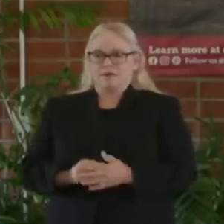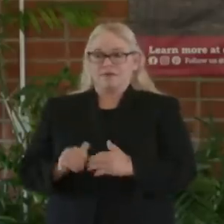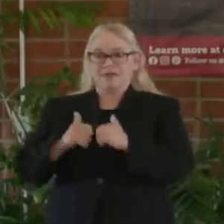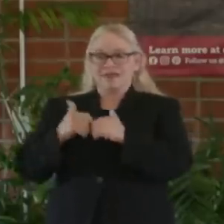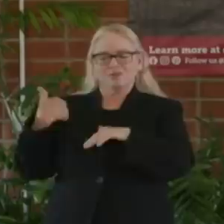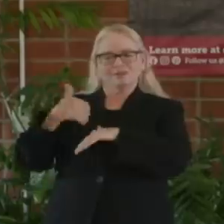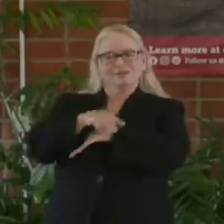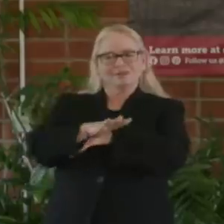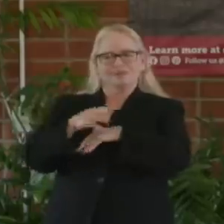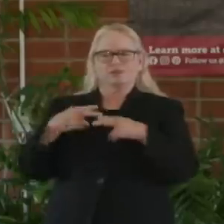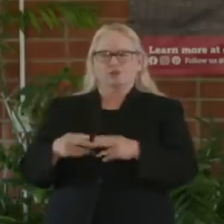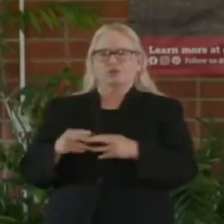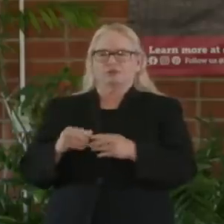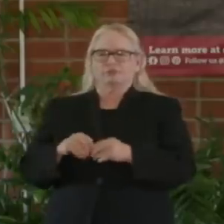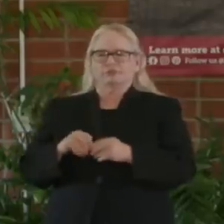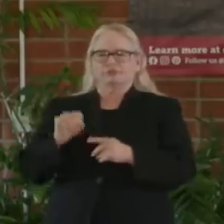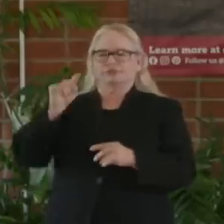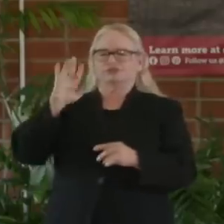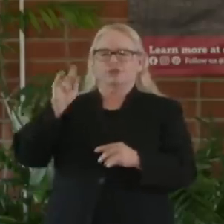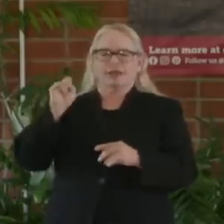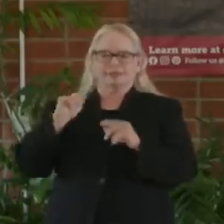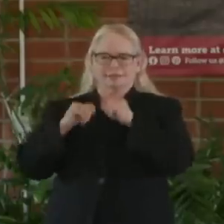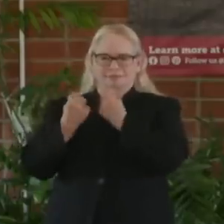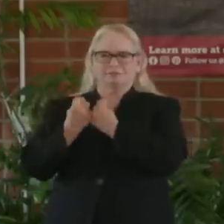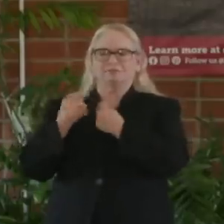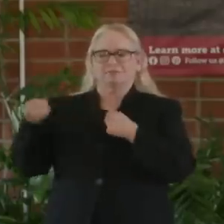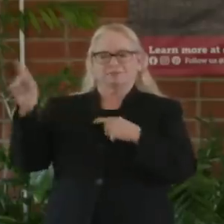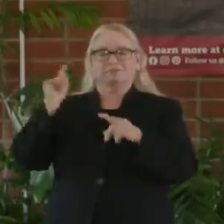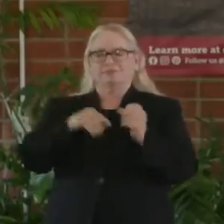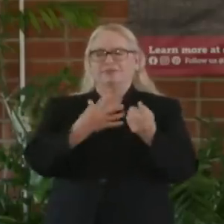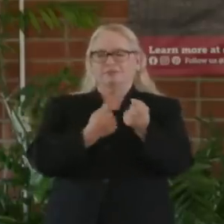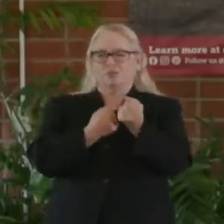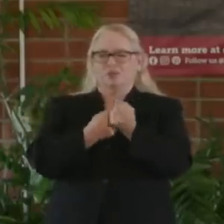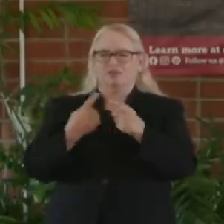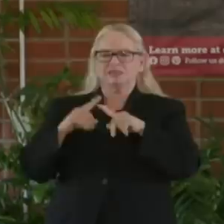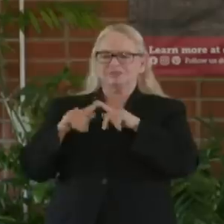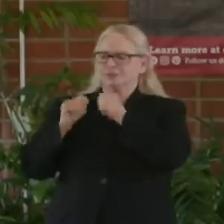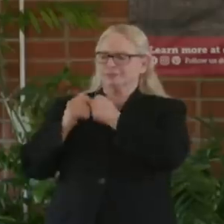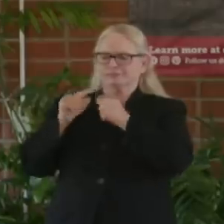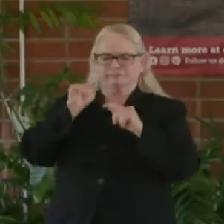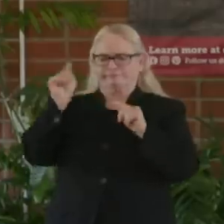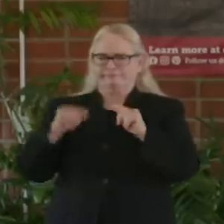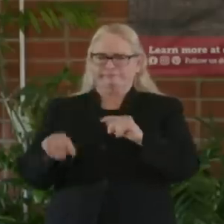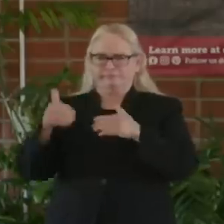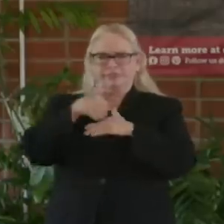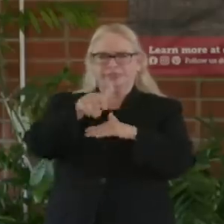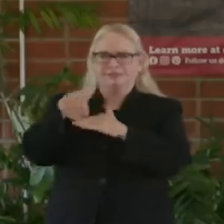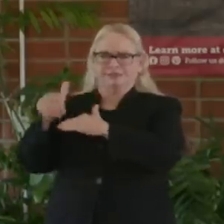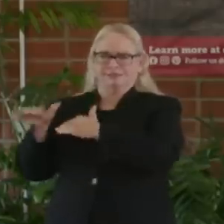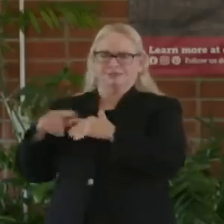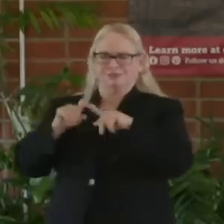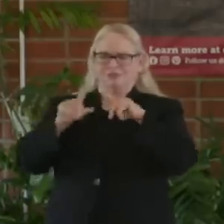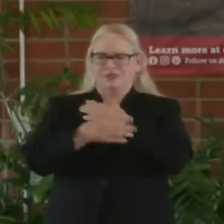teams. You may recall these regional unified response teams that we deployed into Imperial